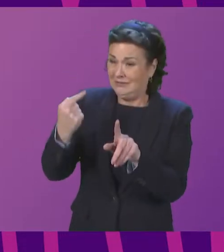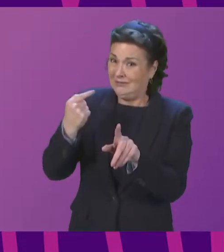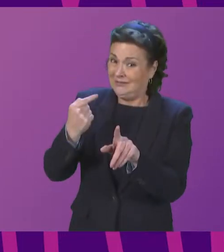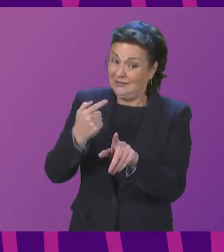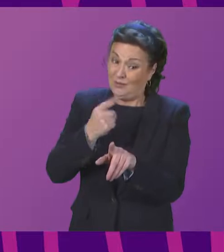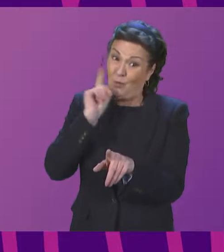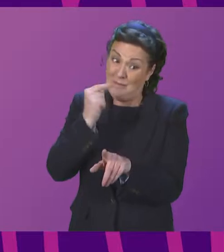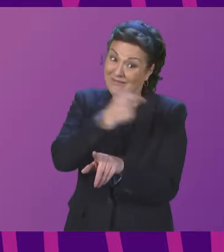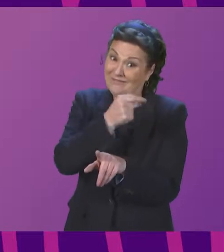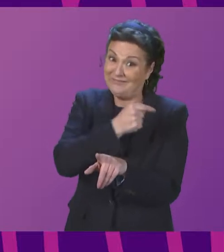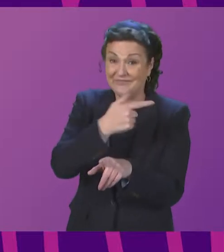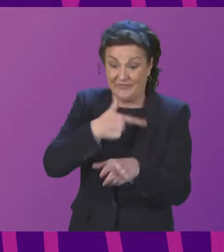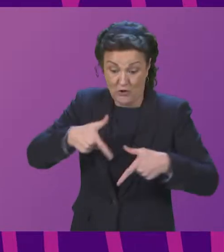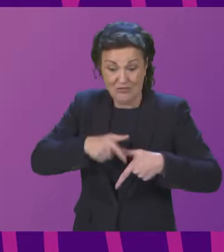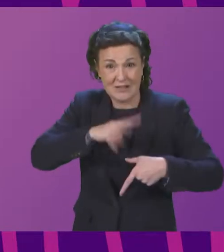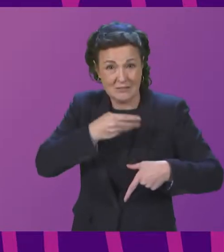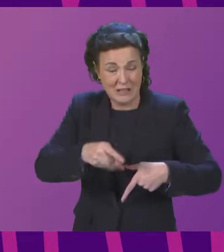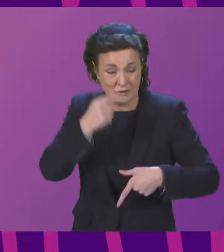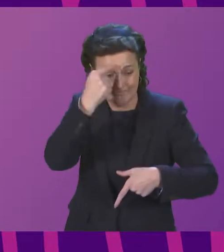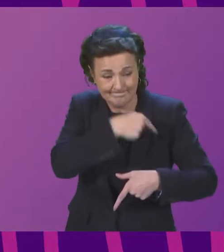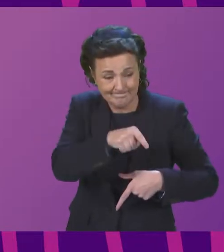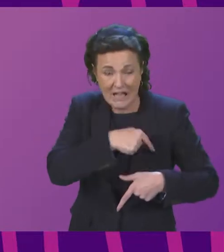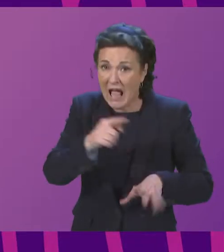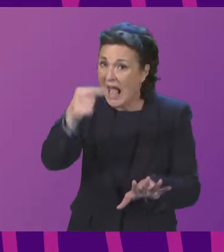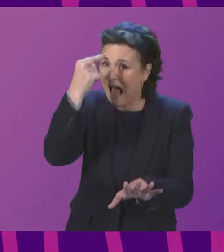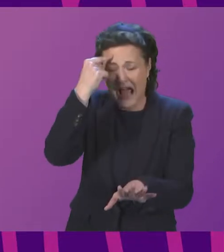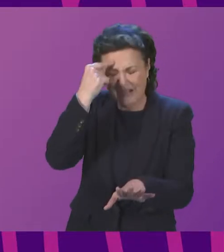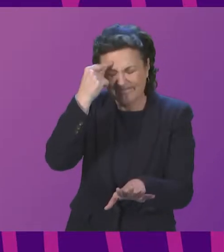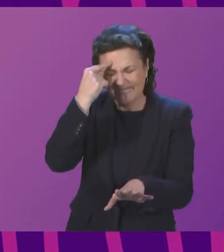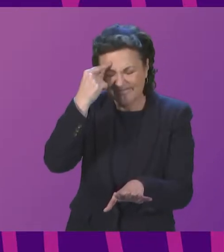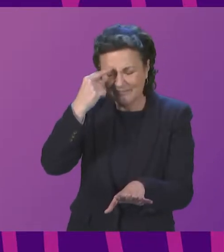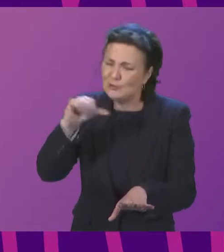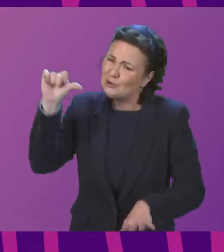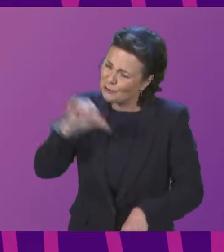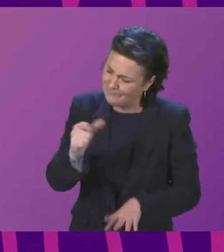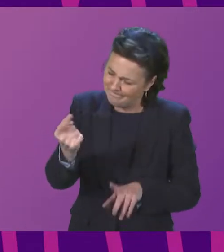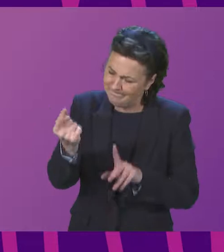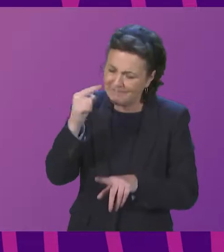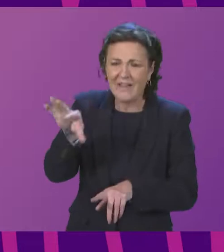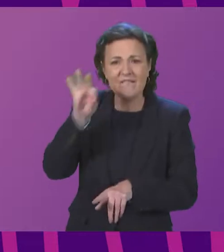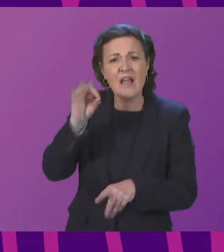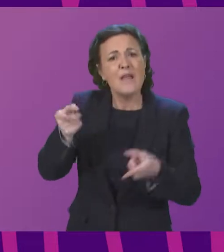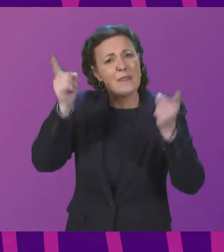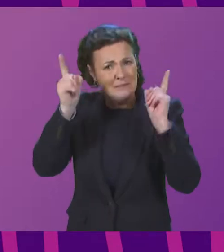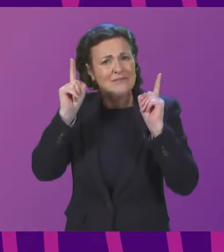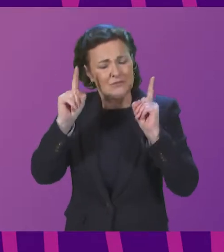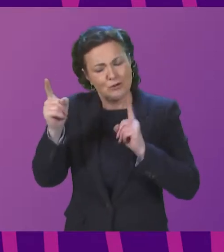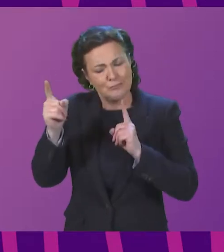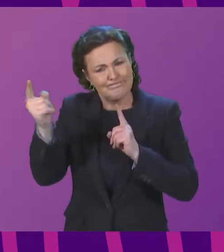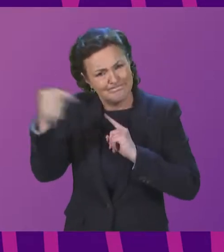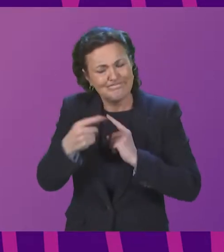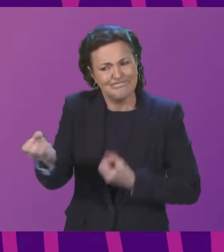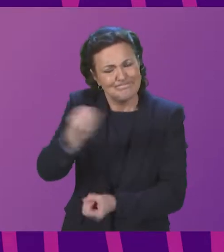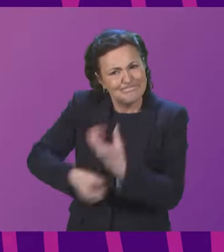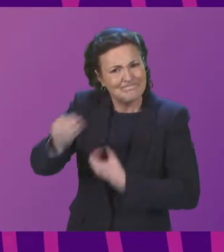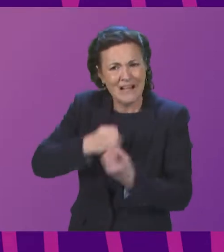women um I would actually quite like to invite the minister to come and give us evidence I think that to start that dialogue would be important I